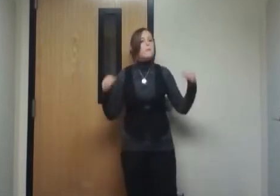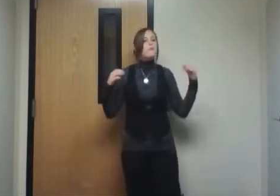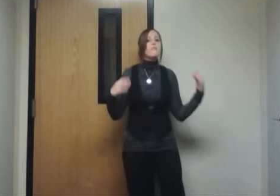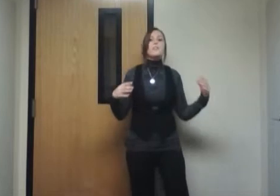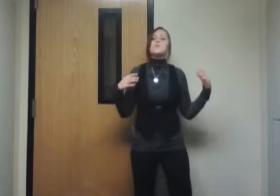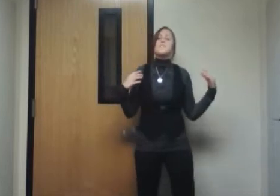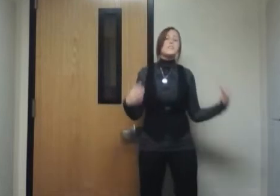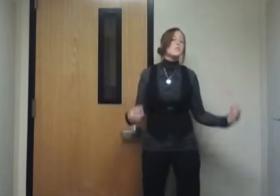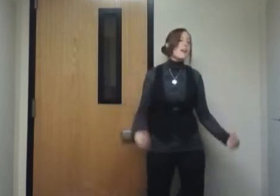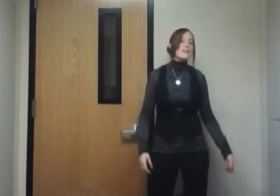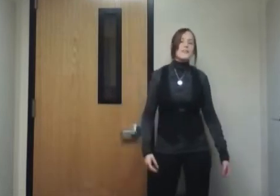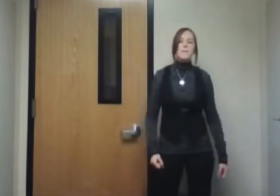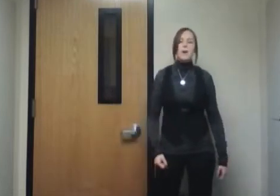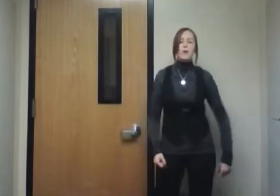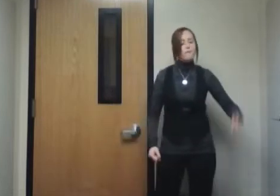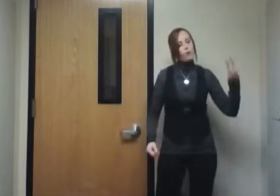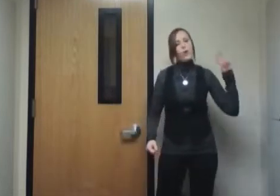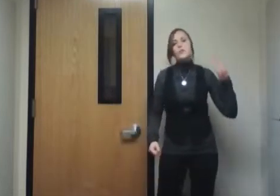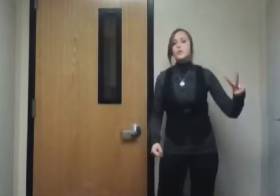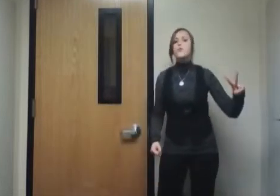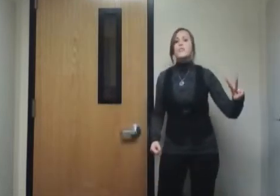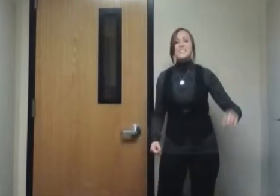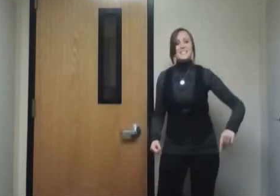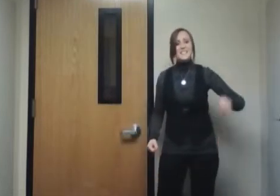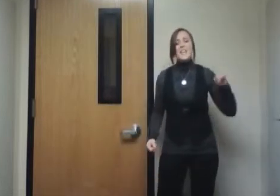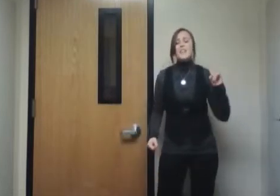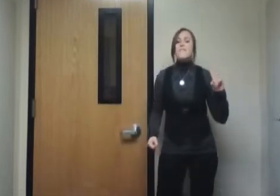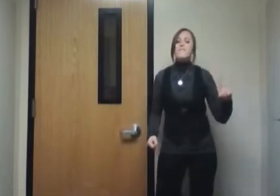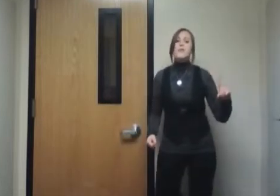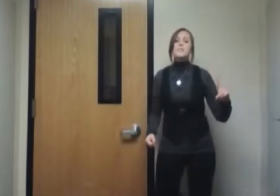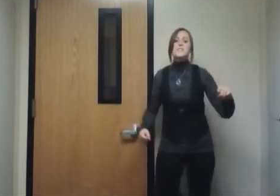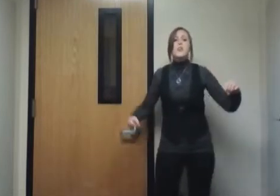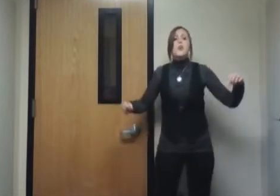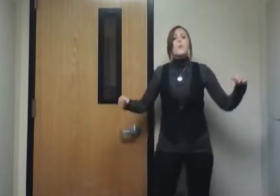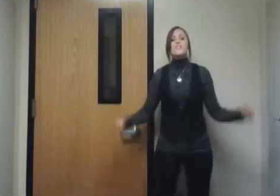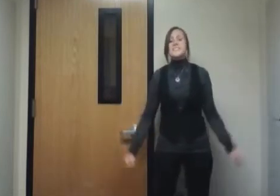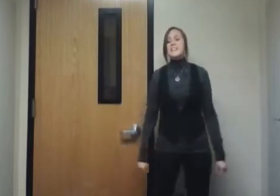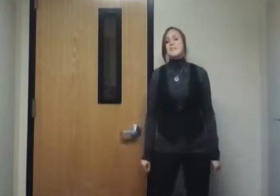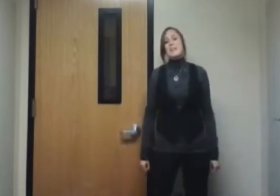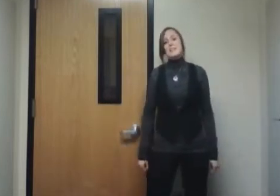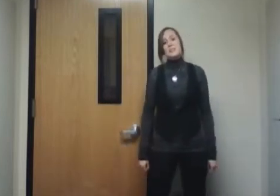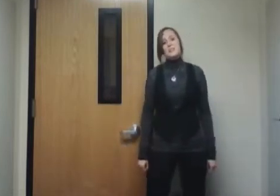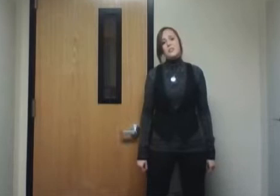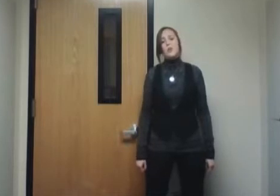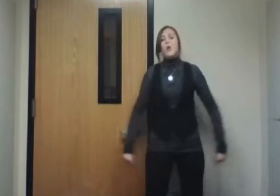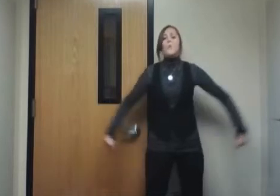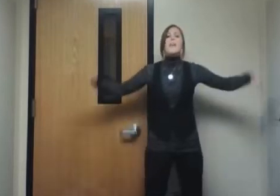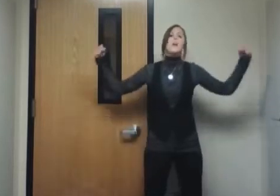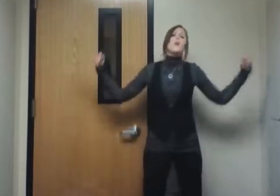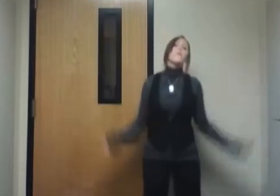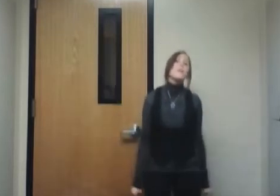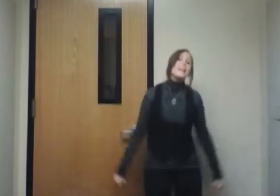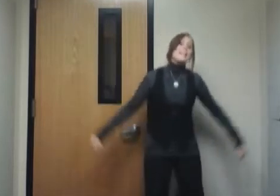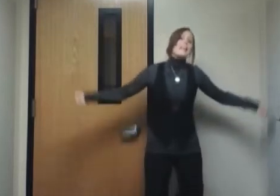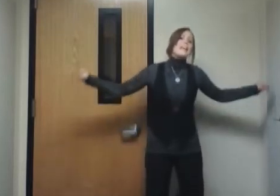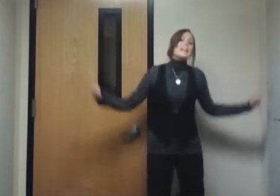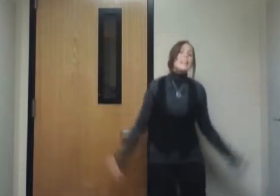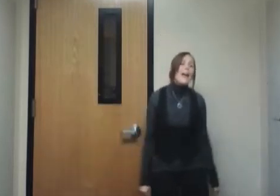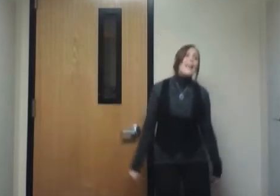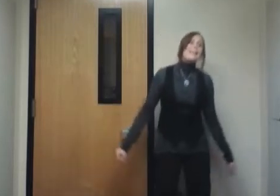we refuse to do anything about it for two reasons. The first, we're sentimental. We really like